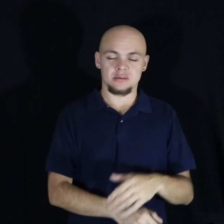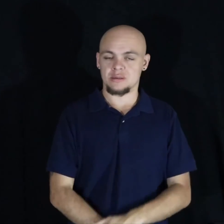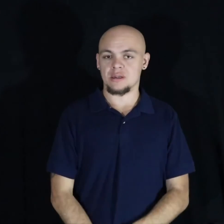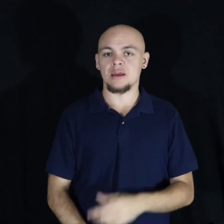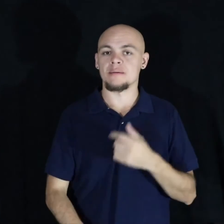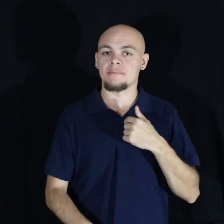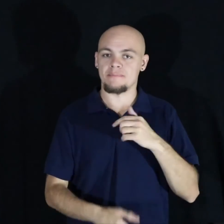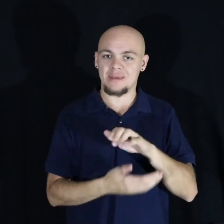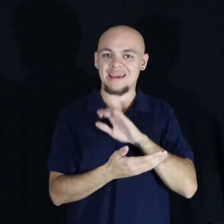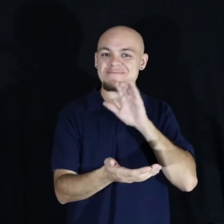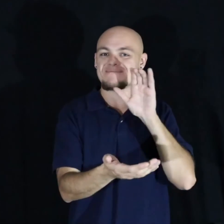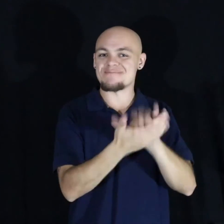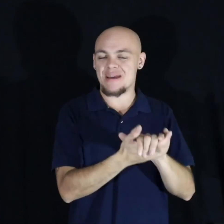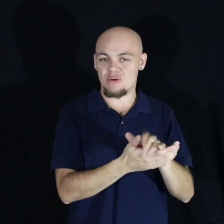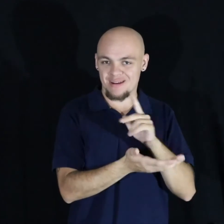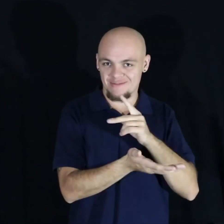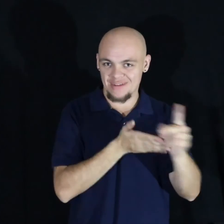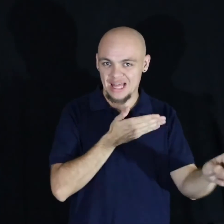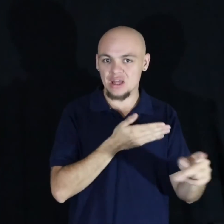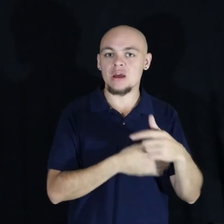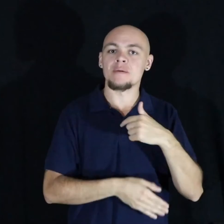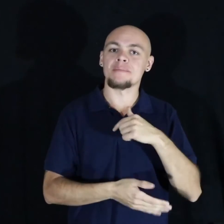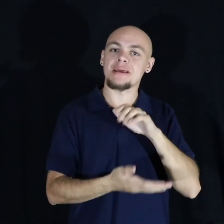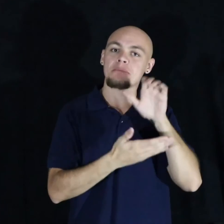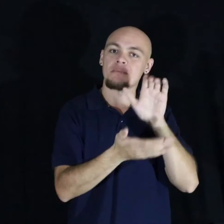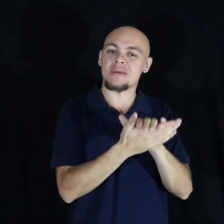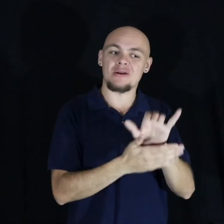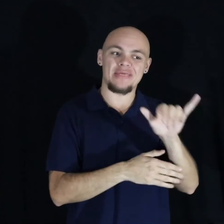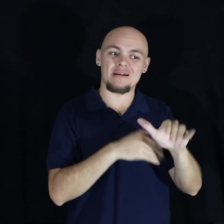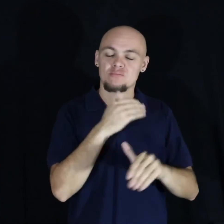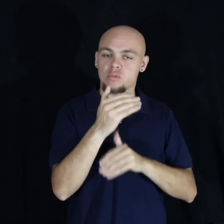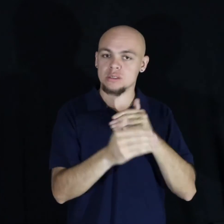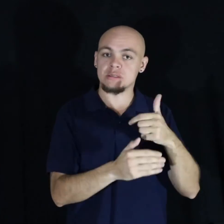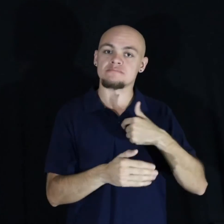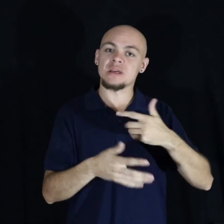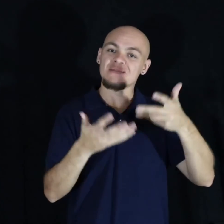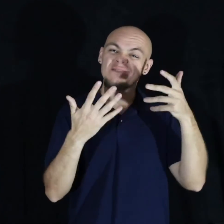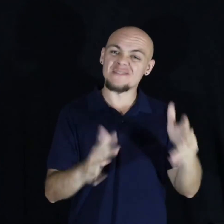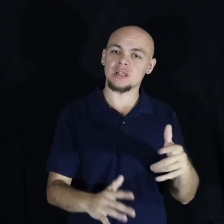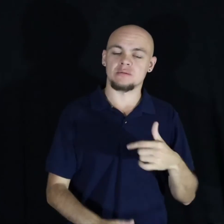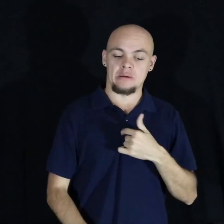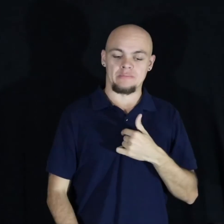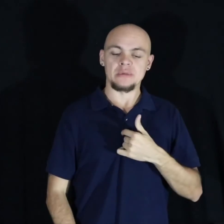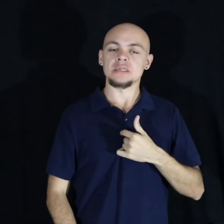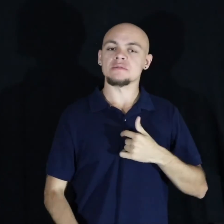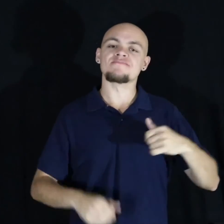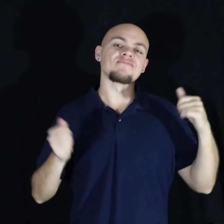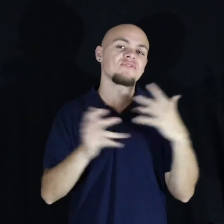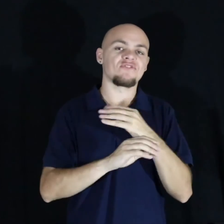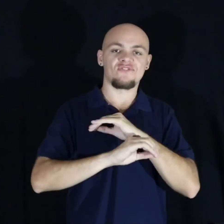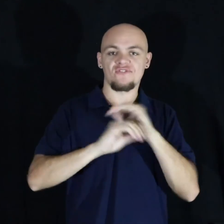married failure. I married the process. And when I was done, I came out fearless.